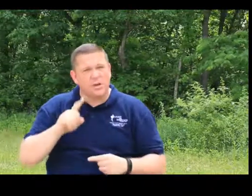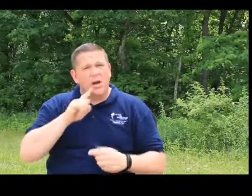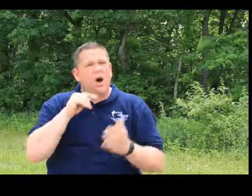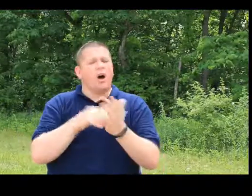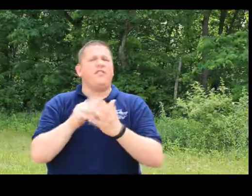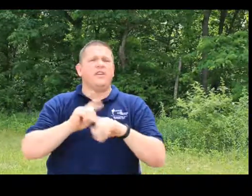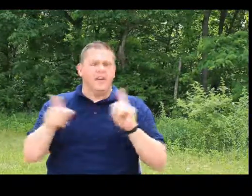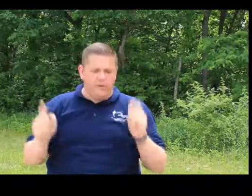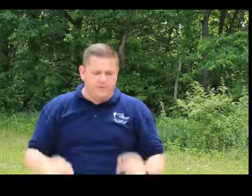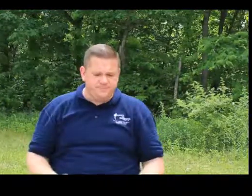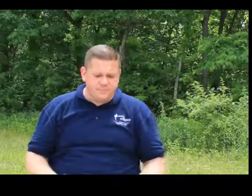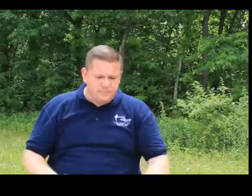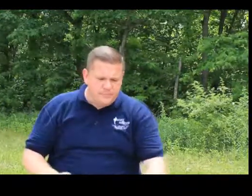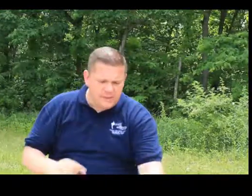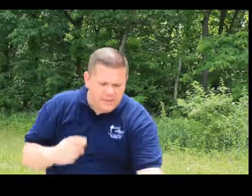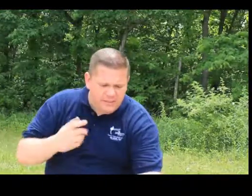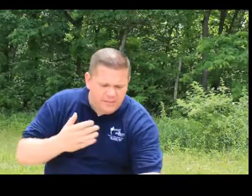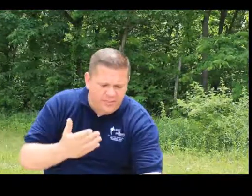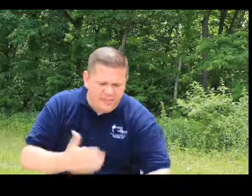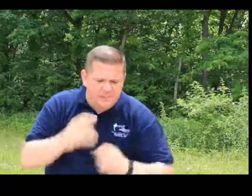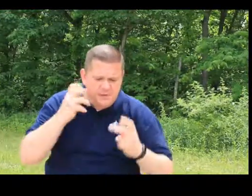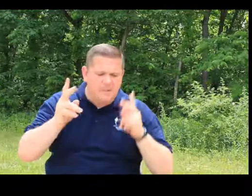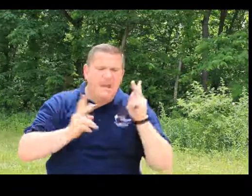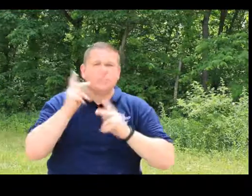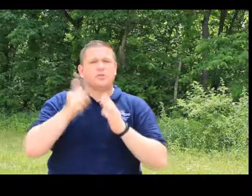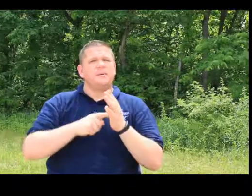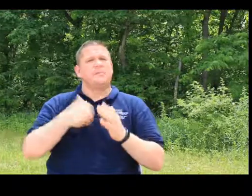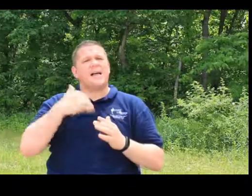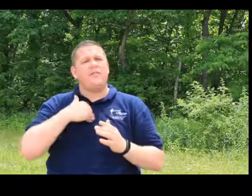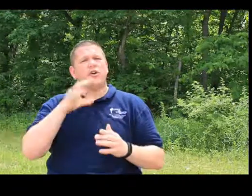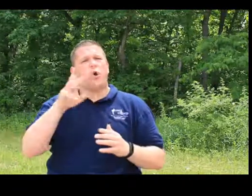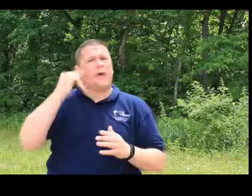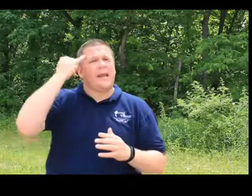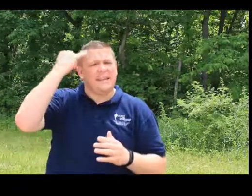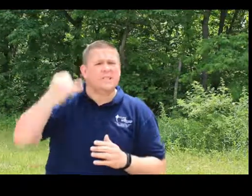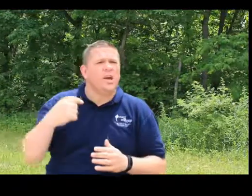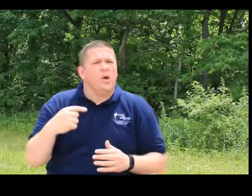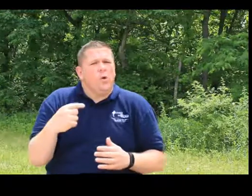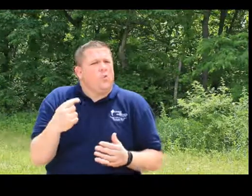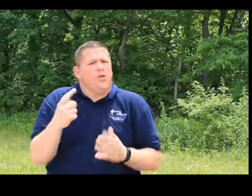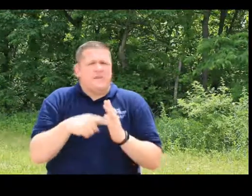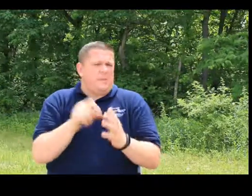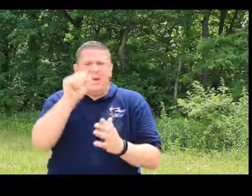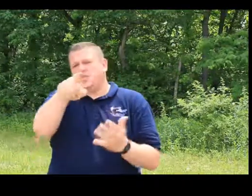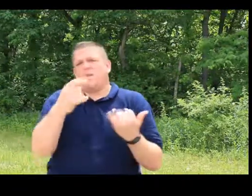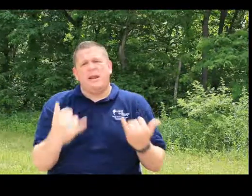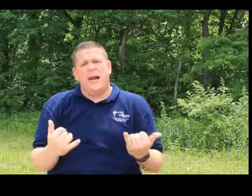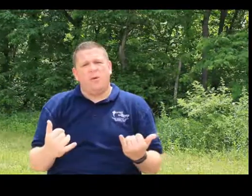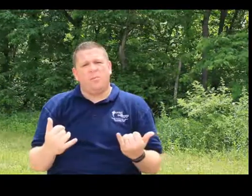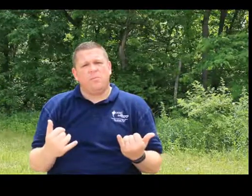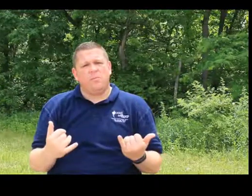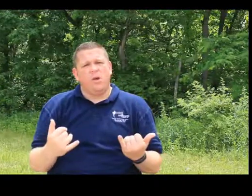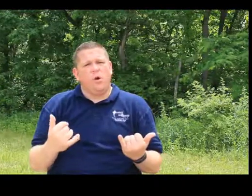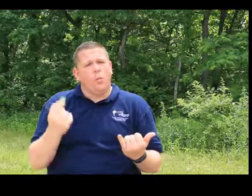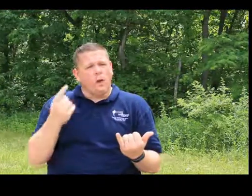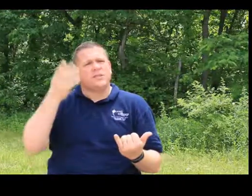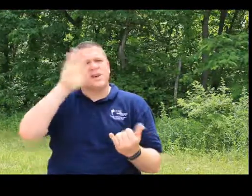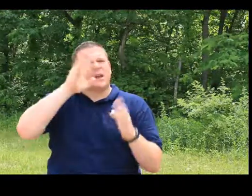are often different. The thing is, many people sometimes have their own ideas. For example, let ask you right now. What does God